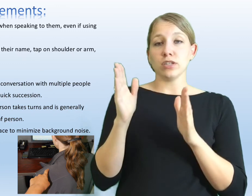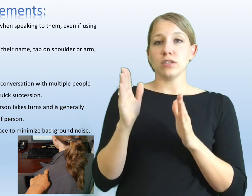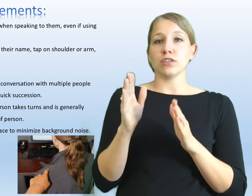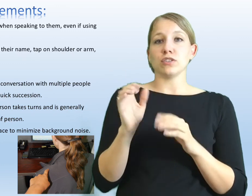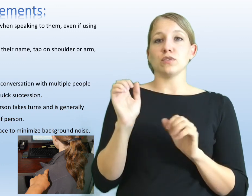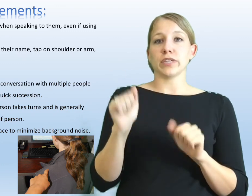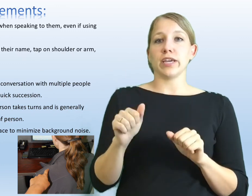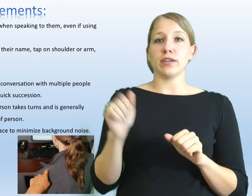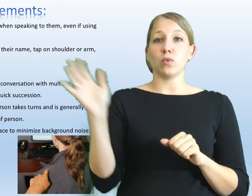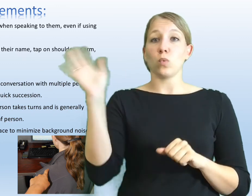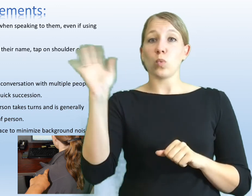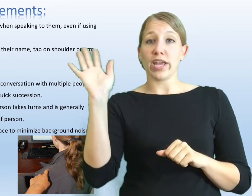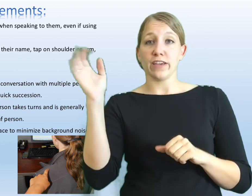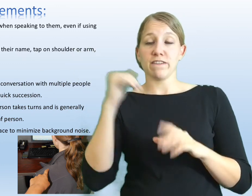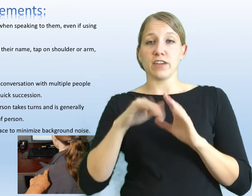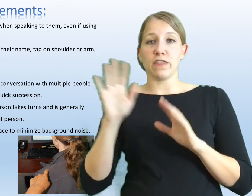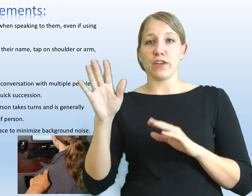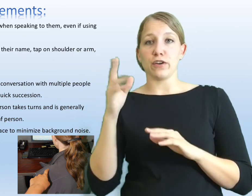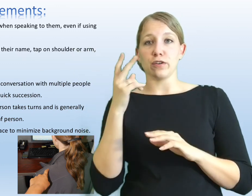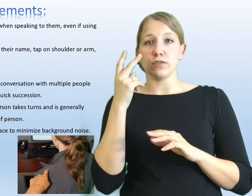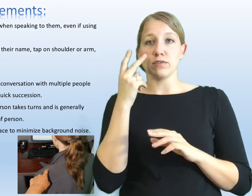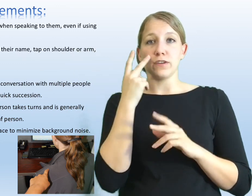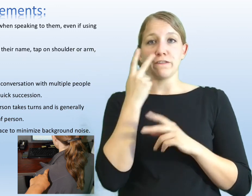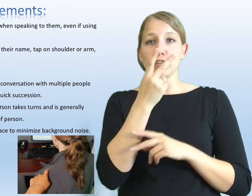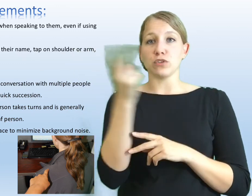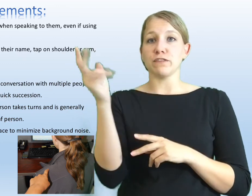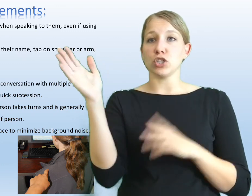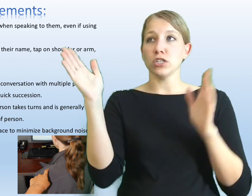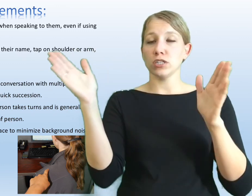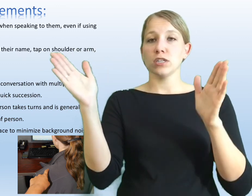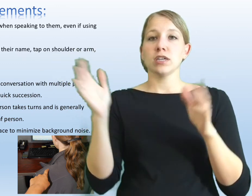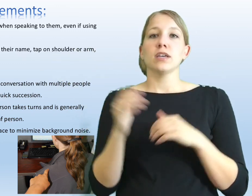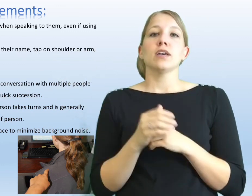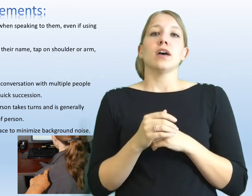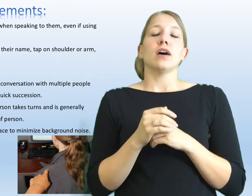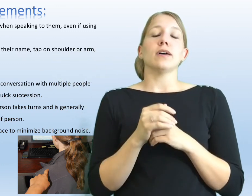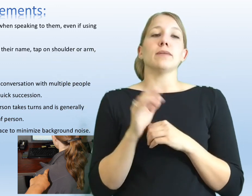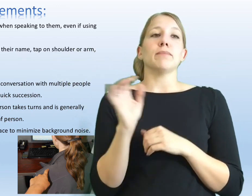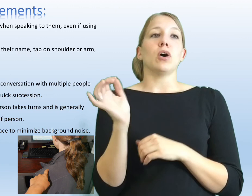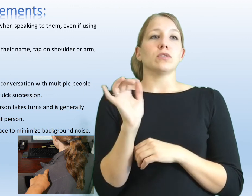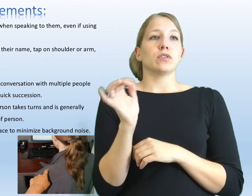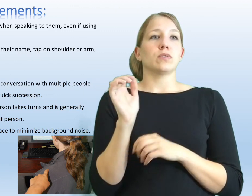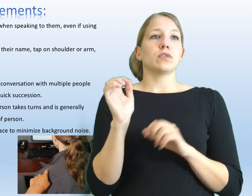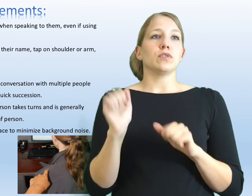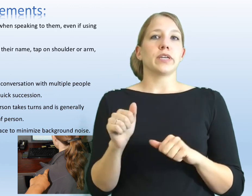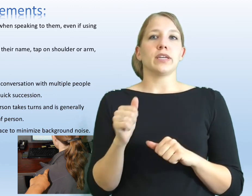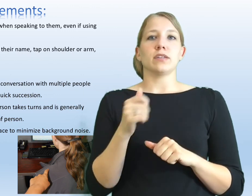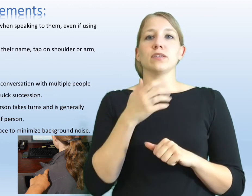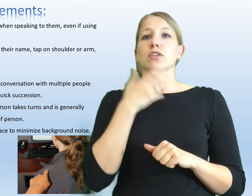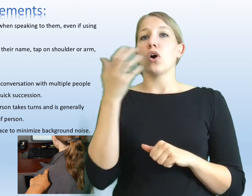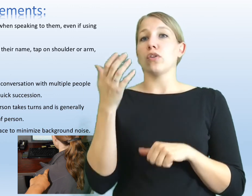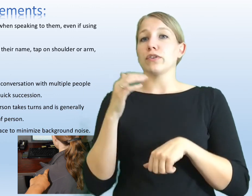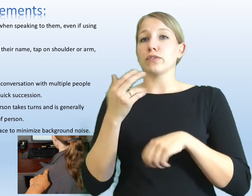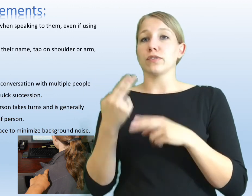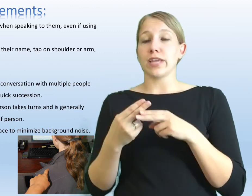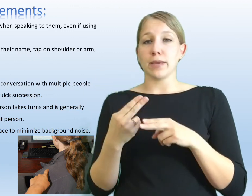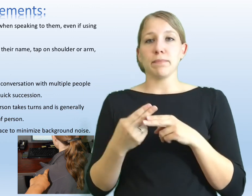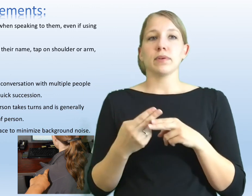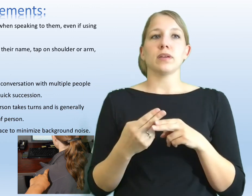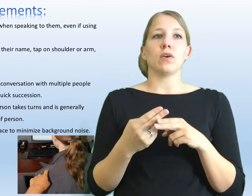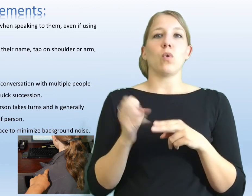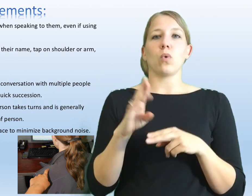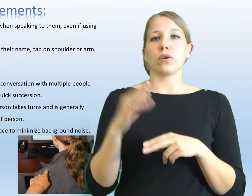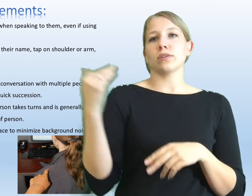attention, you can wave in their field of vision. Also, you can call their